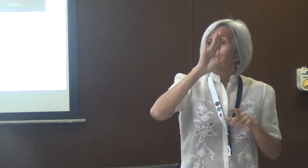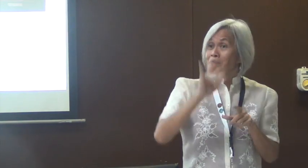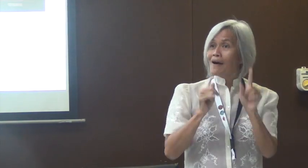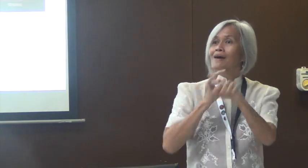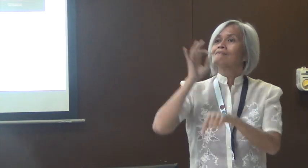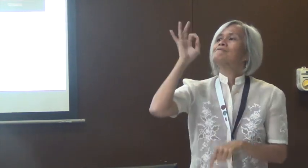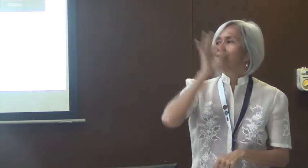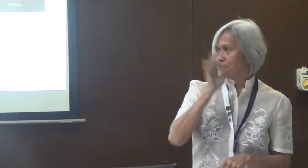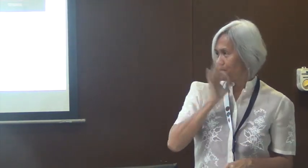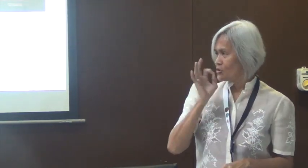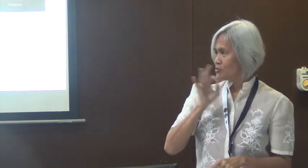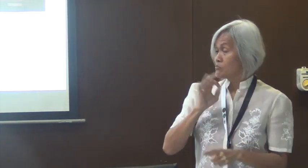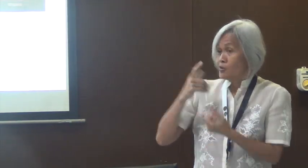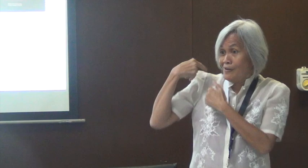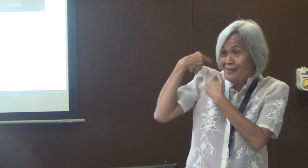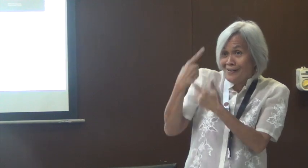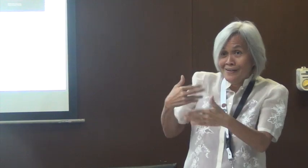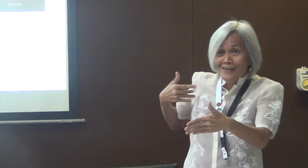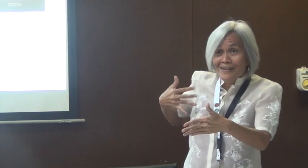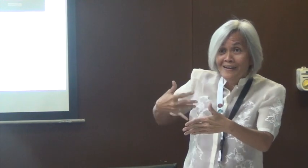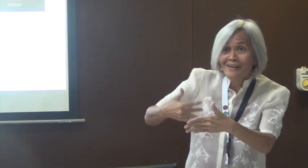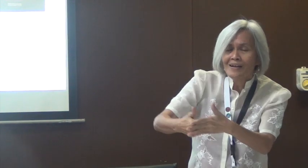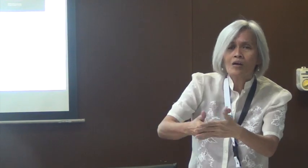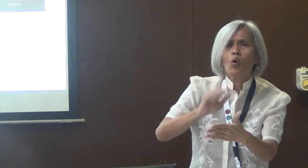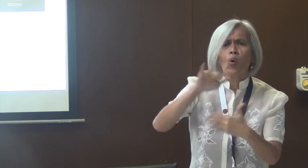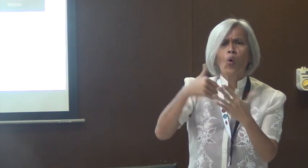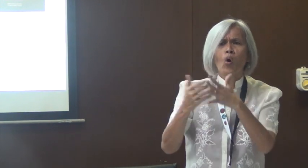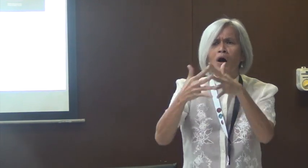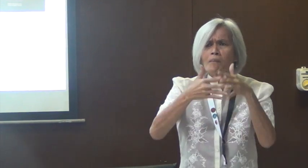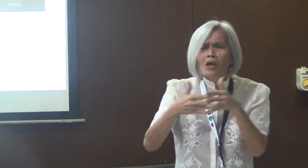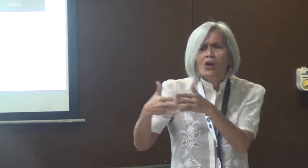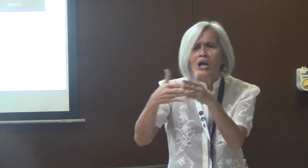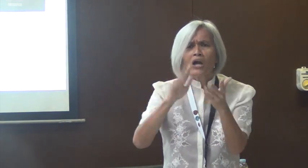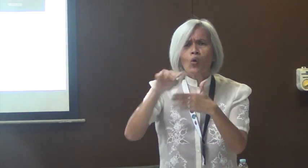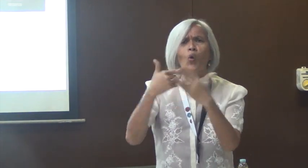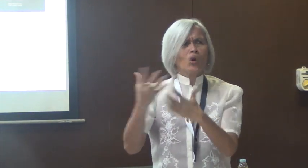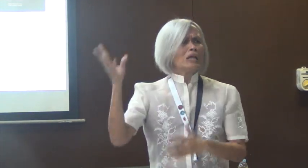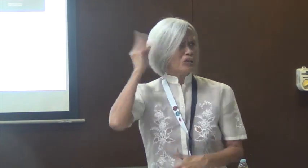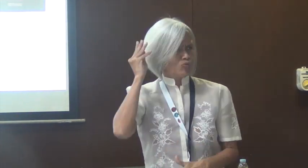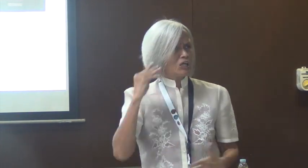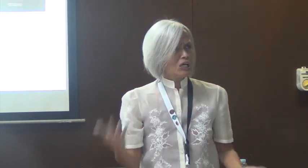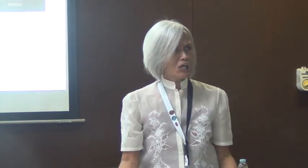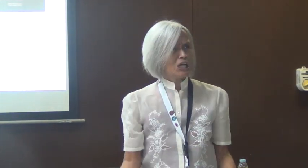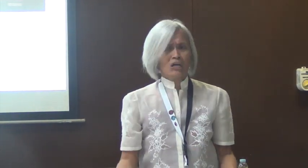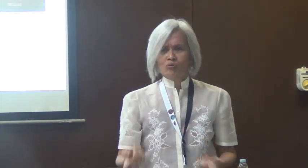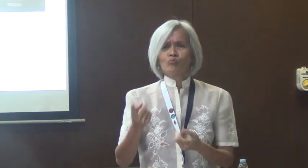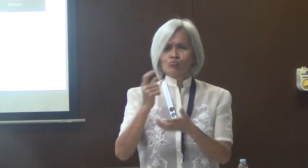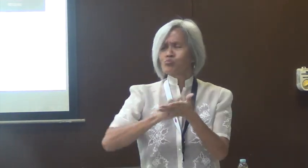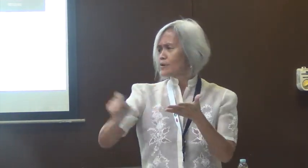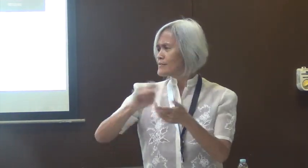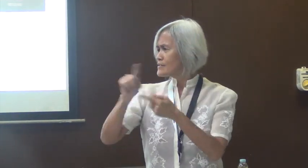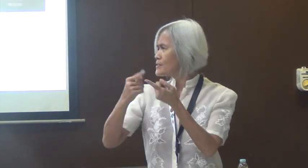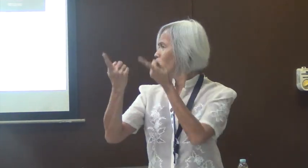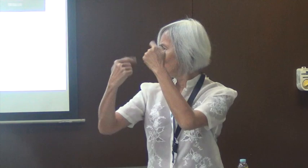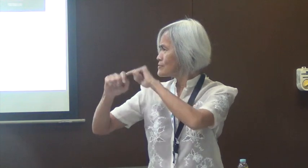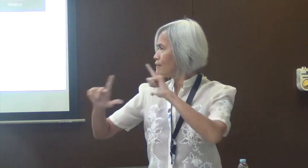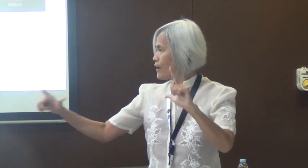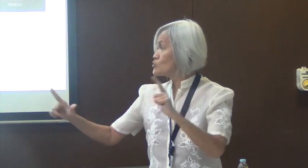created by the deaf for the Philippines. So we've been seeing